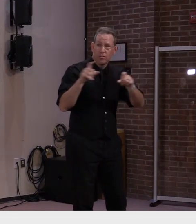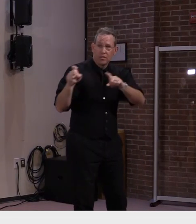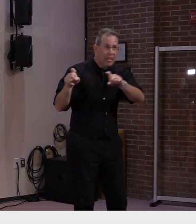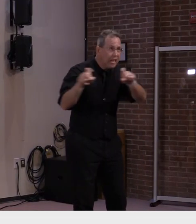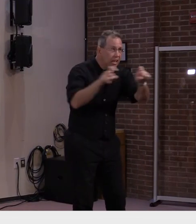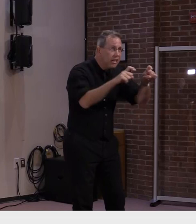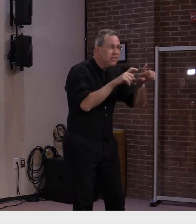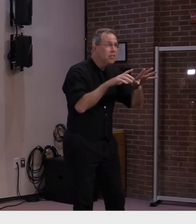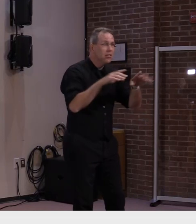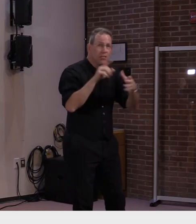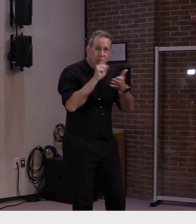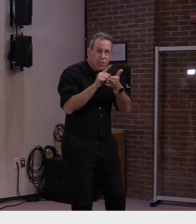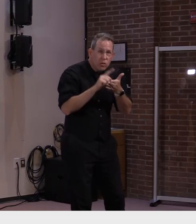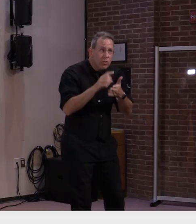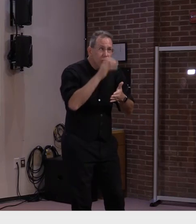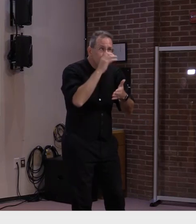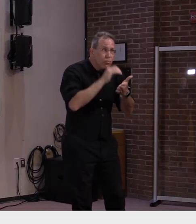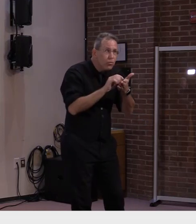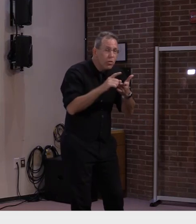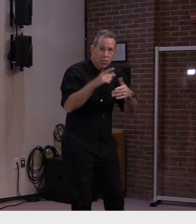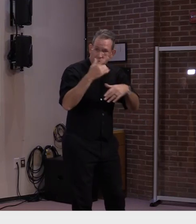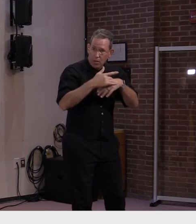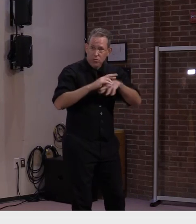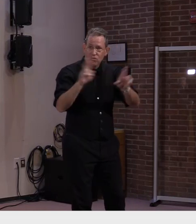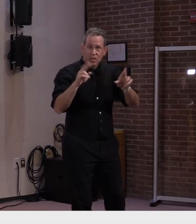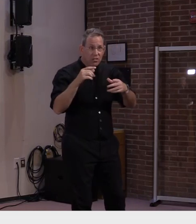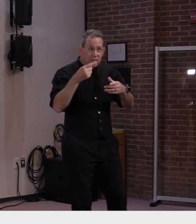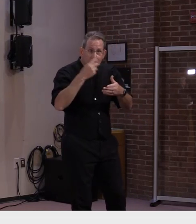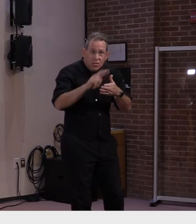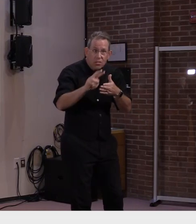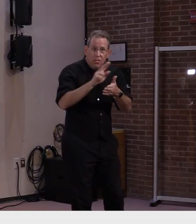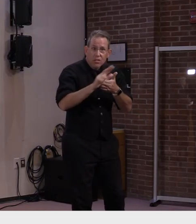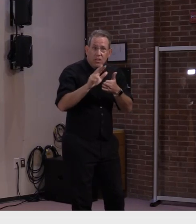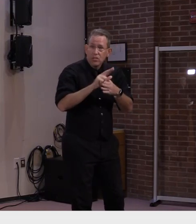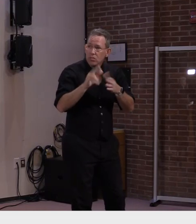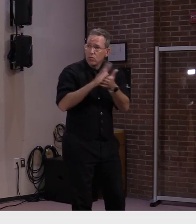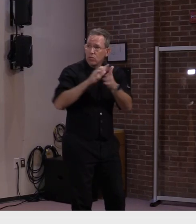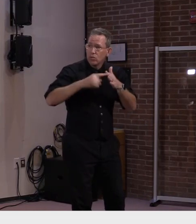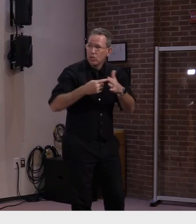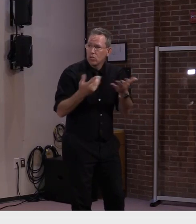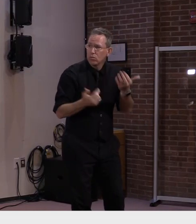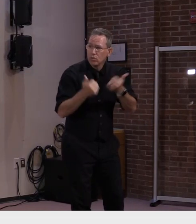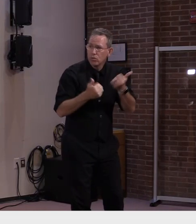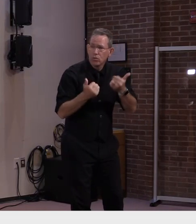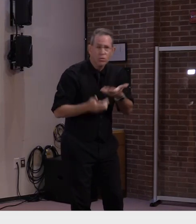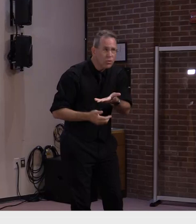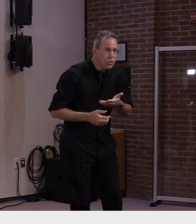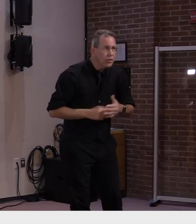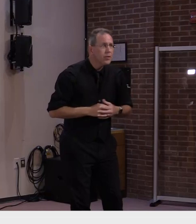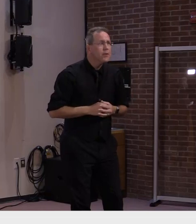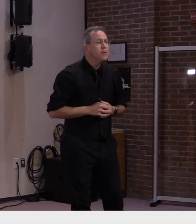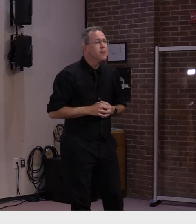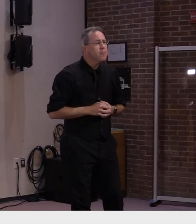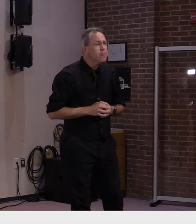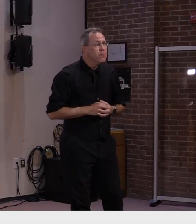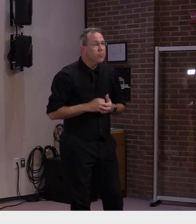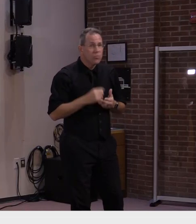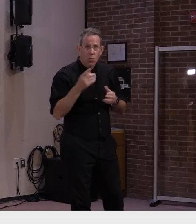begin. Is that something you're hoping to get started as soon as kids get back to campus, or will there be a delay?